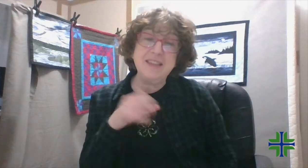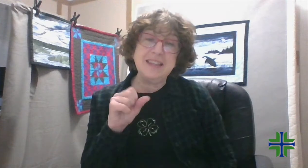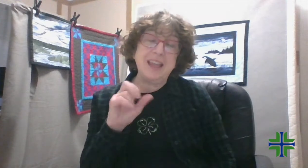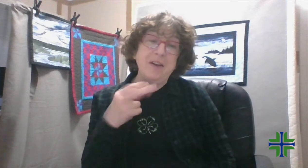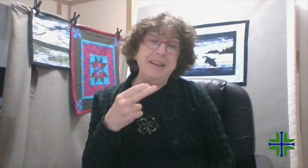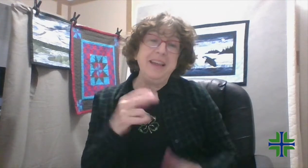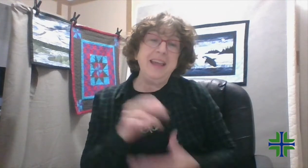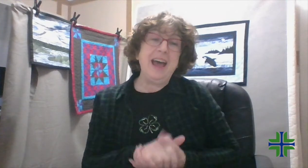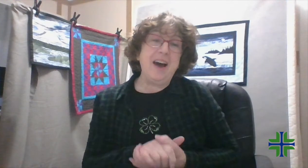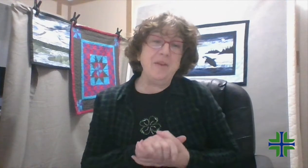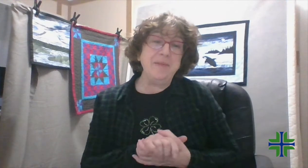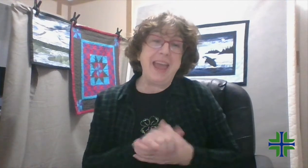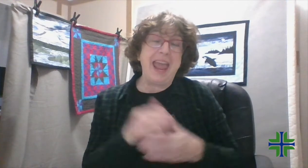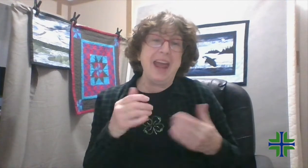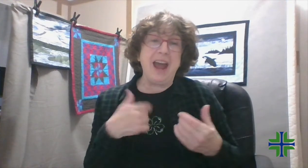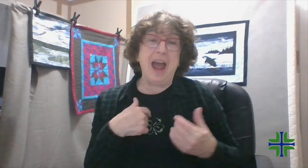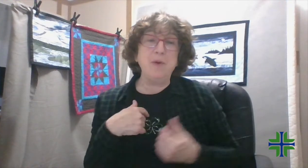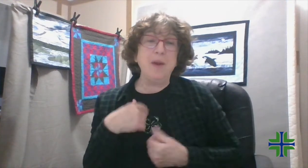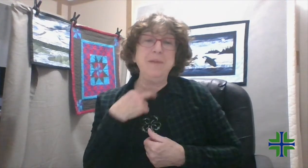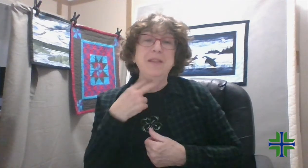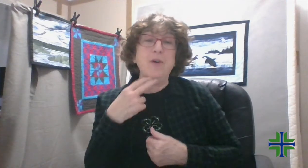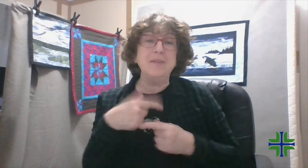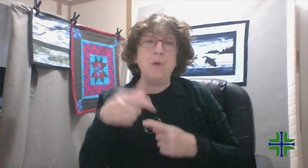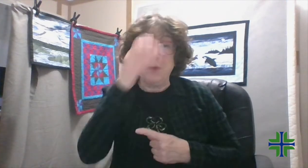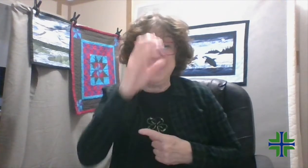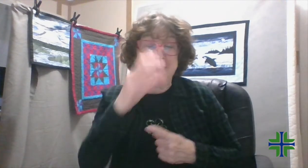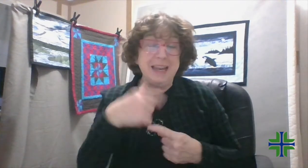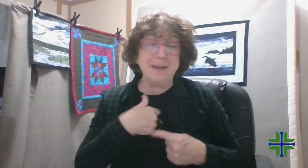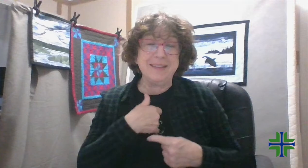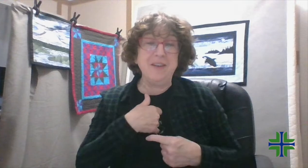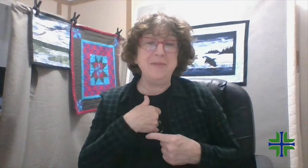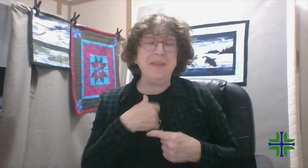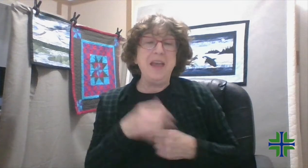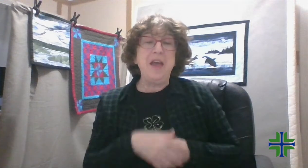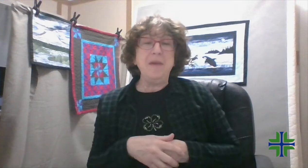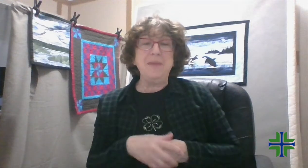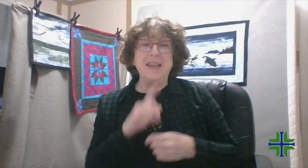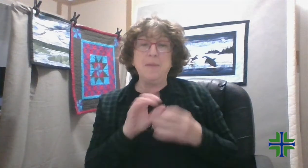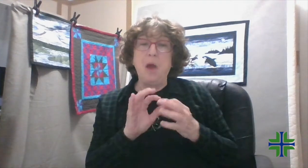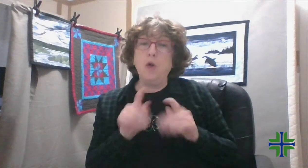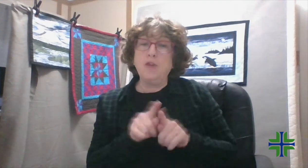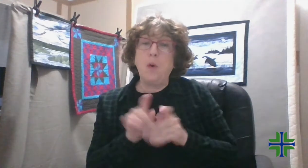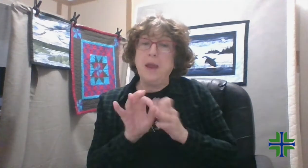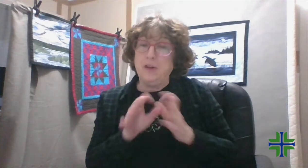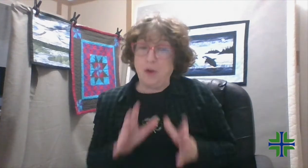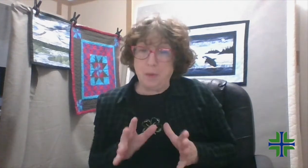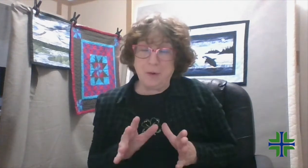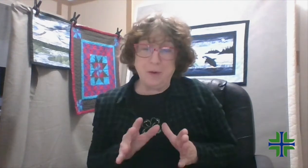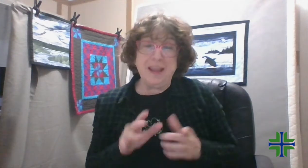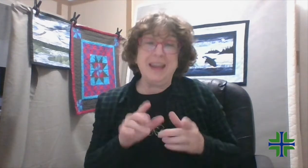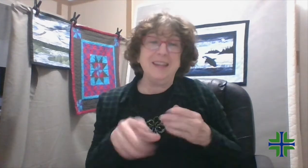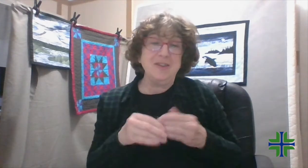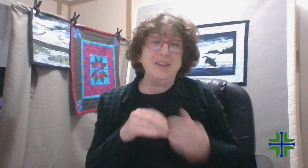And this is Sarah and I'm going to be the voice of both Christine and myself because I'm also an